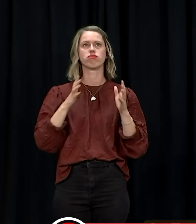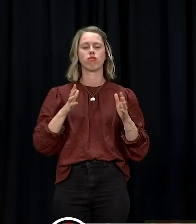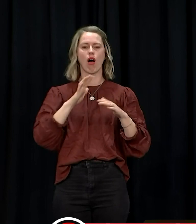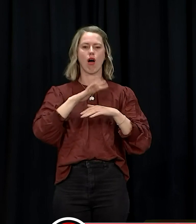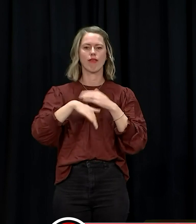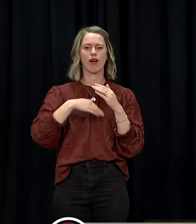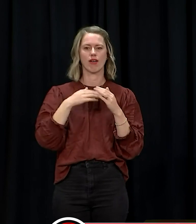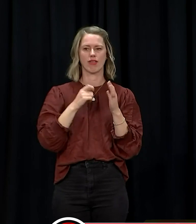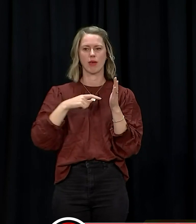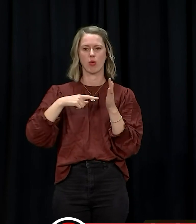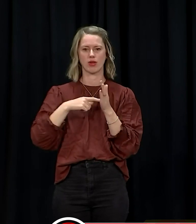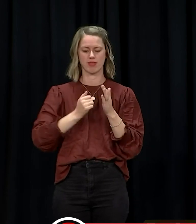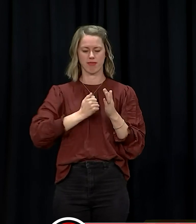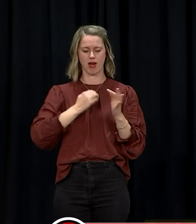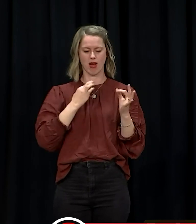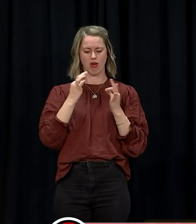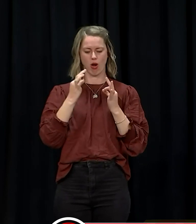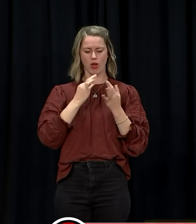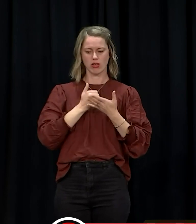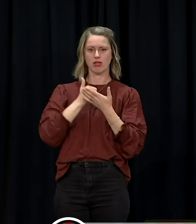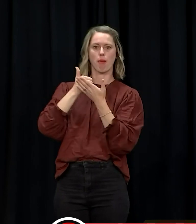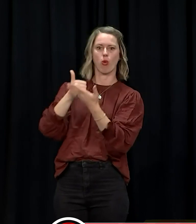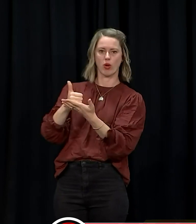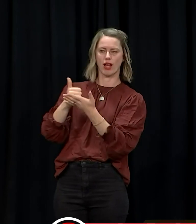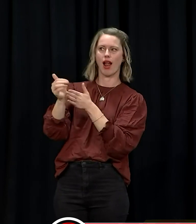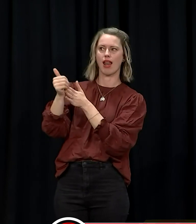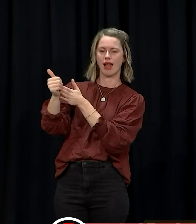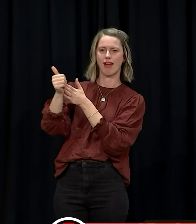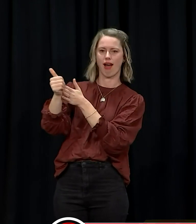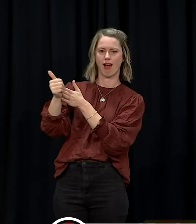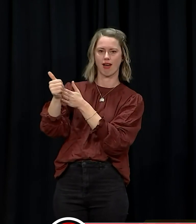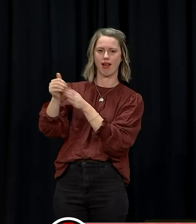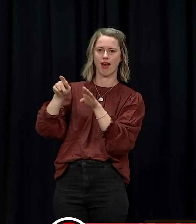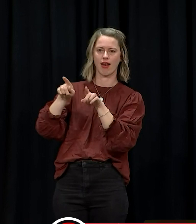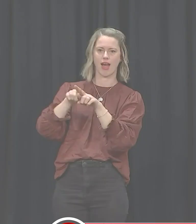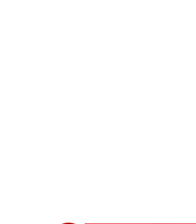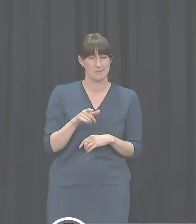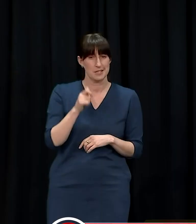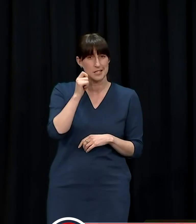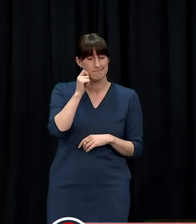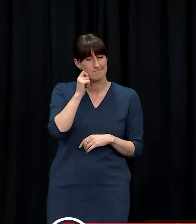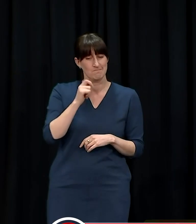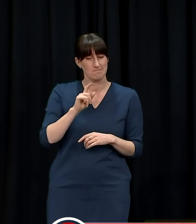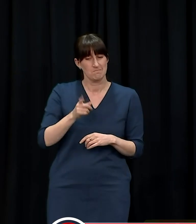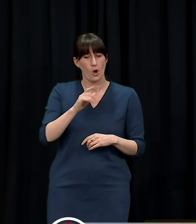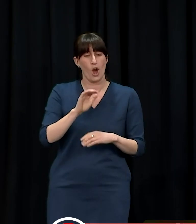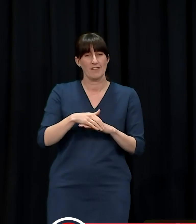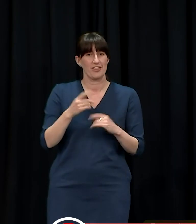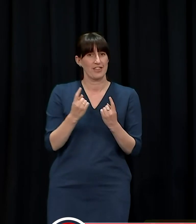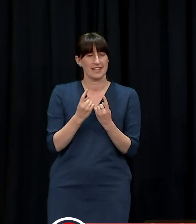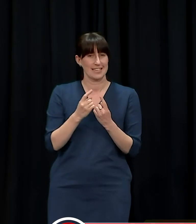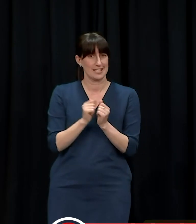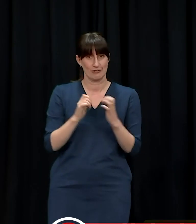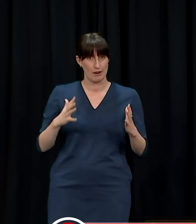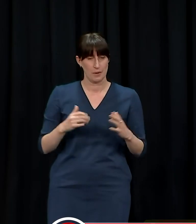importance of the role that I've got in supporting a leader, when you've got a leader like Helen or a leader like Jason Liv. My colleague Kitty